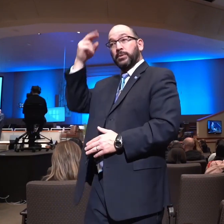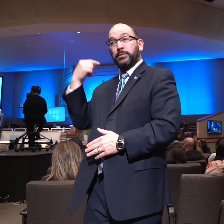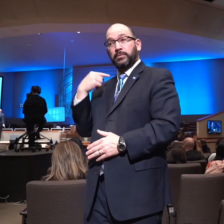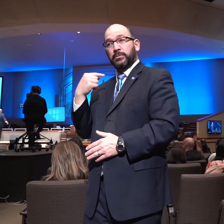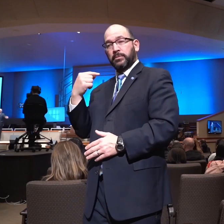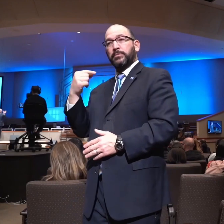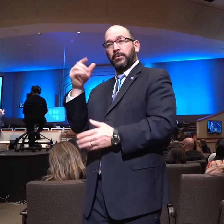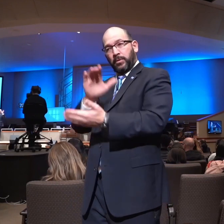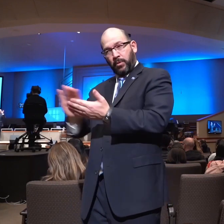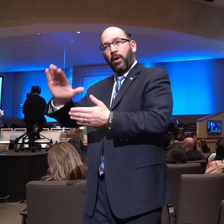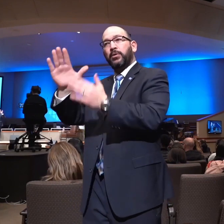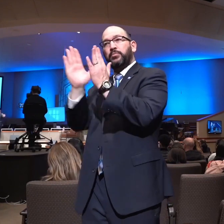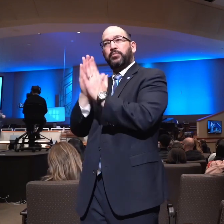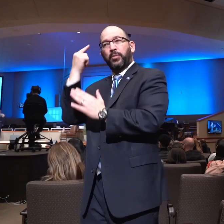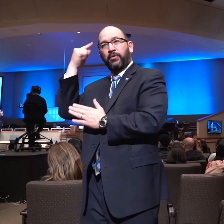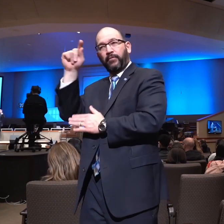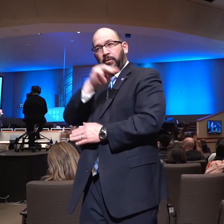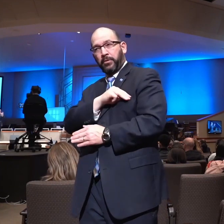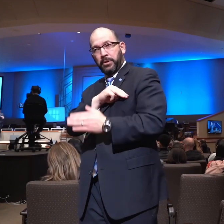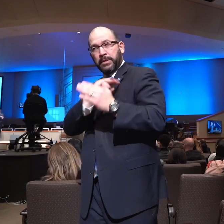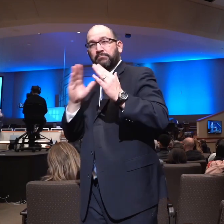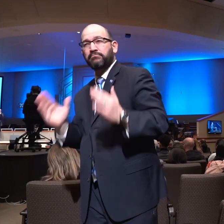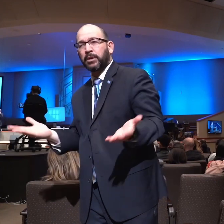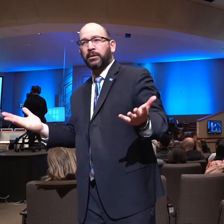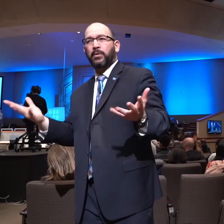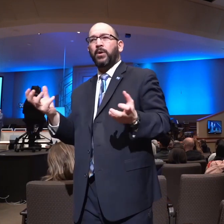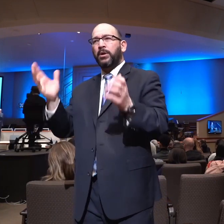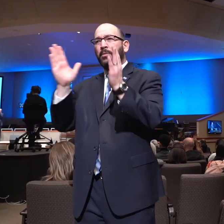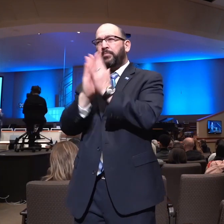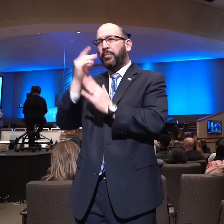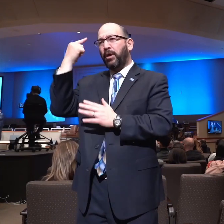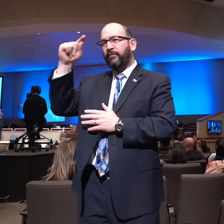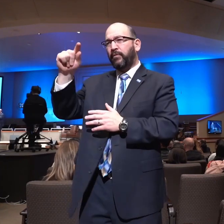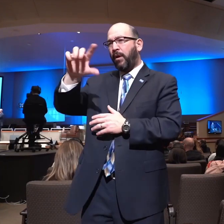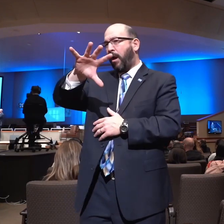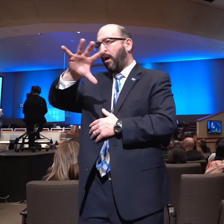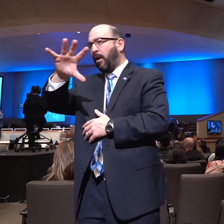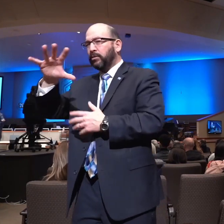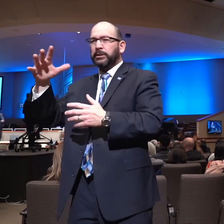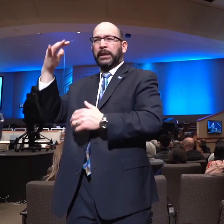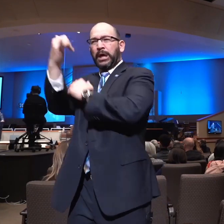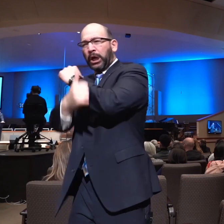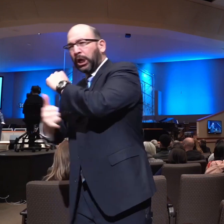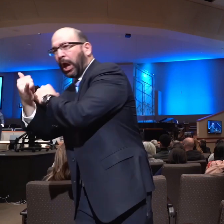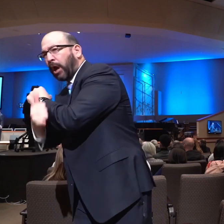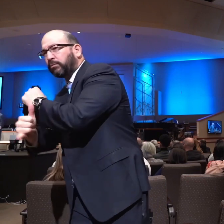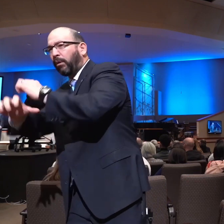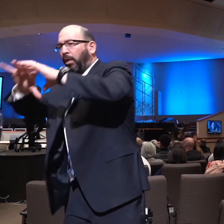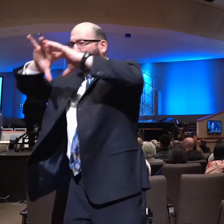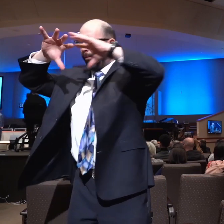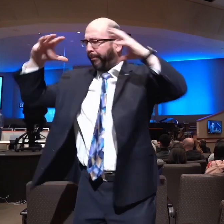Because we want to pray for continents and nations and cities and counties and people who need the Lord Jesus Christ.